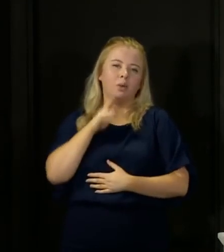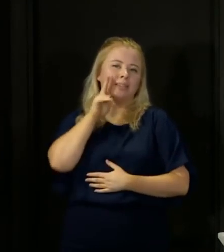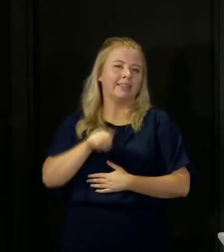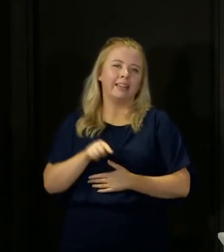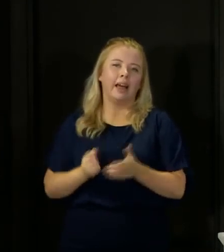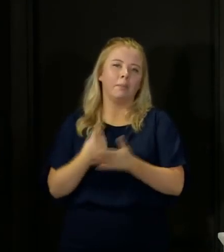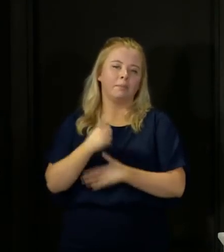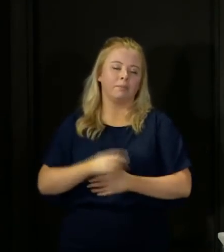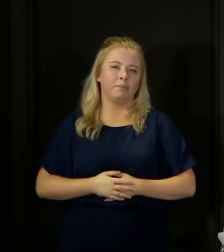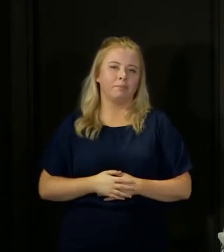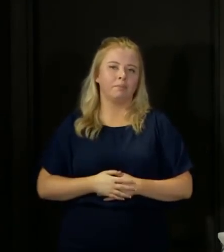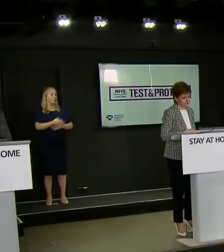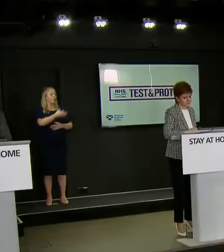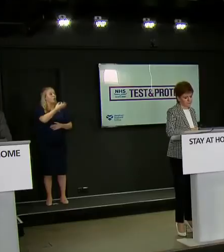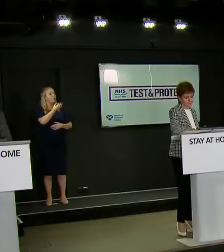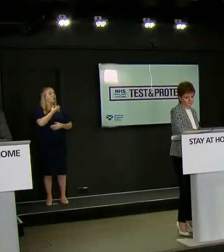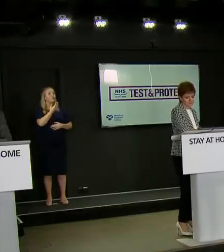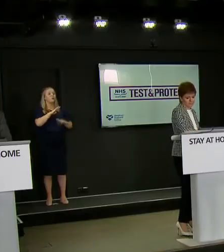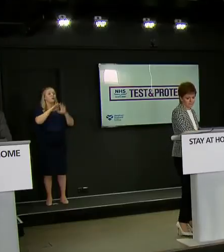Jack Foster from Global.